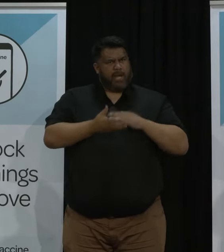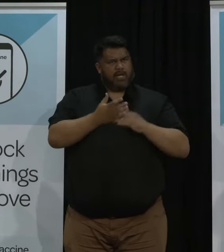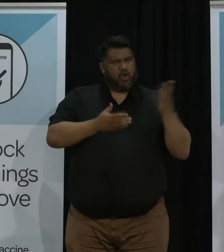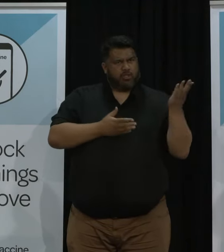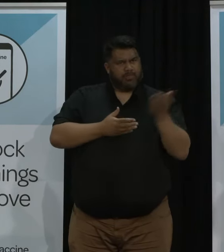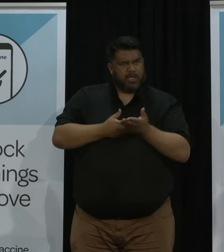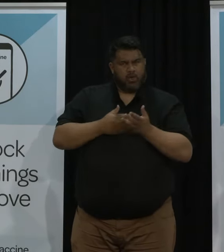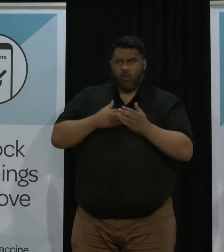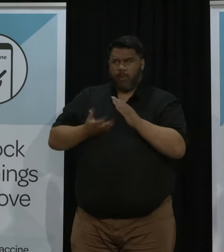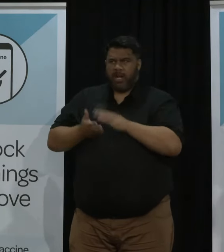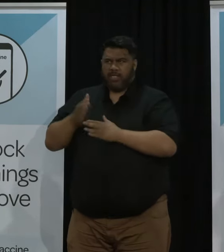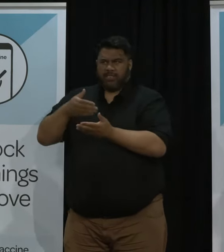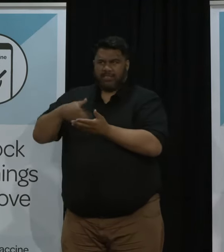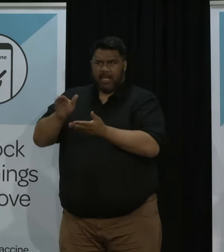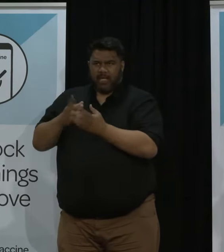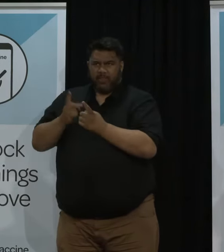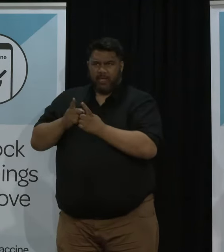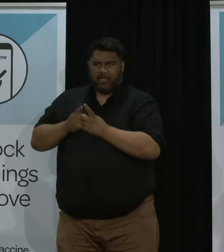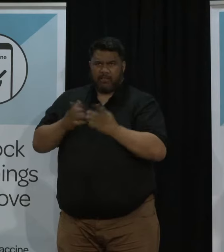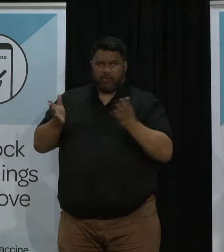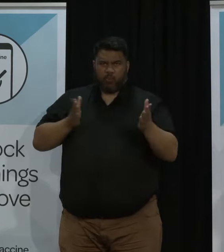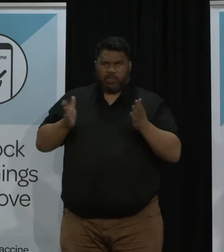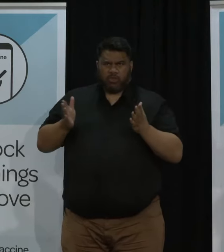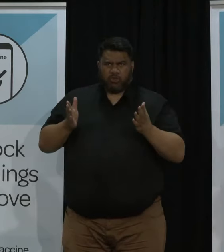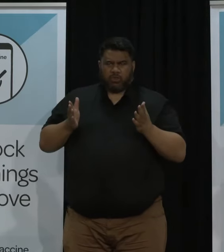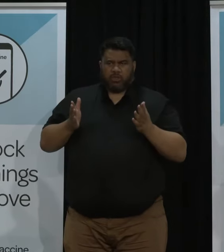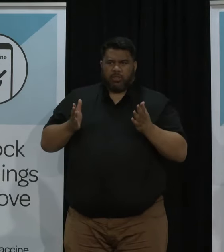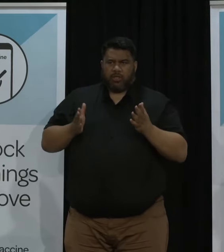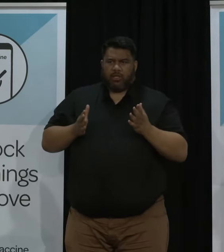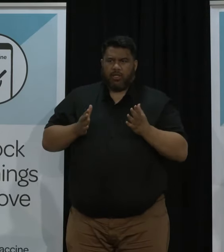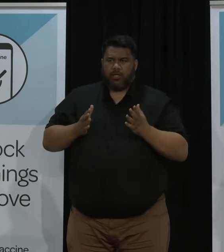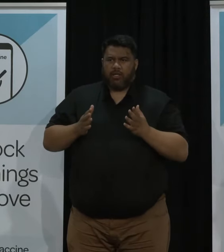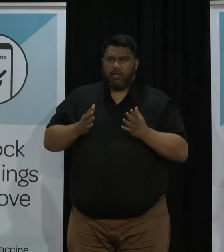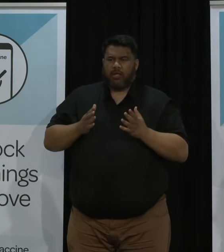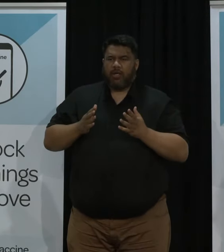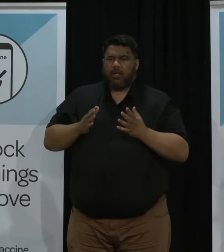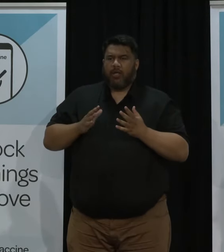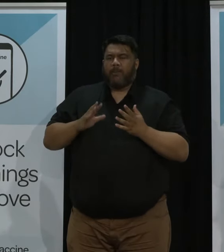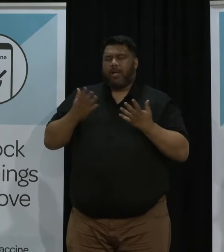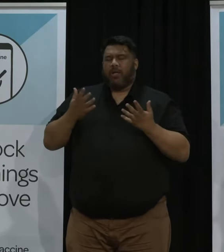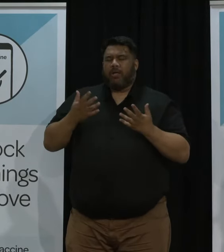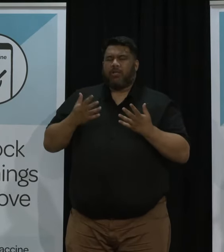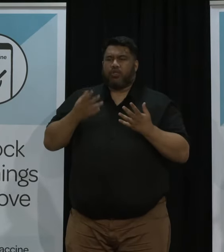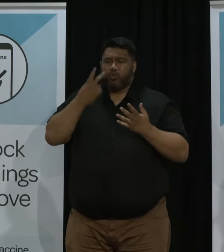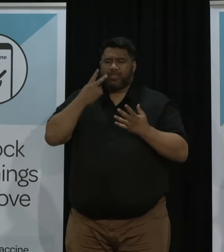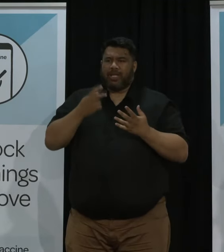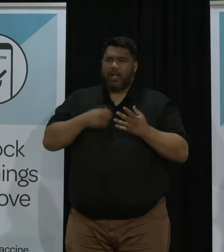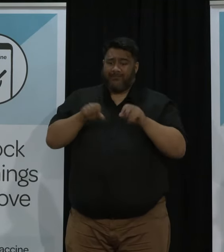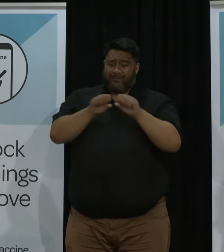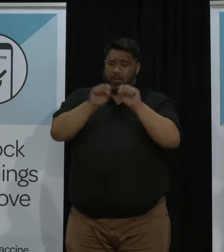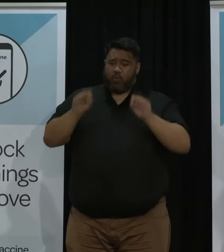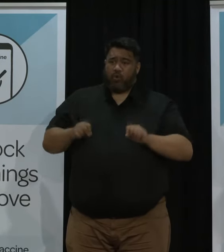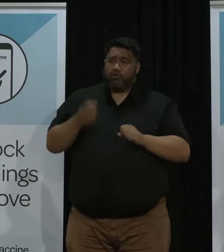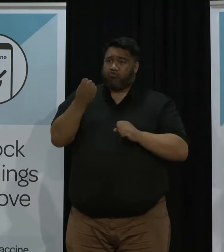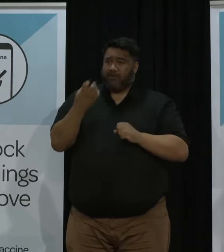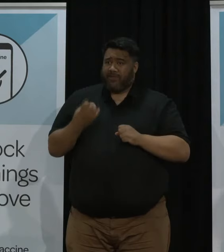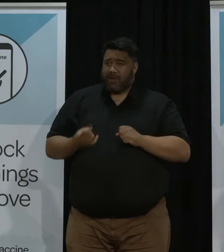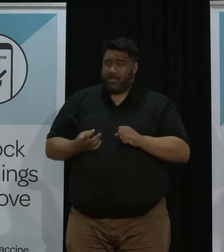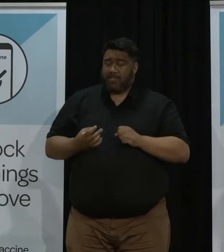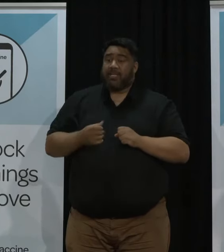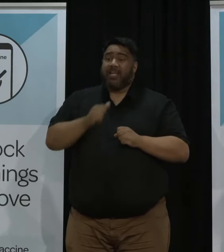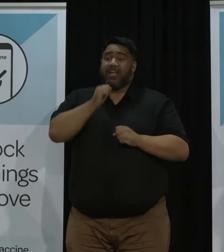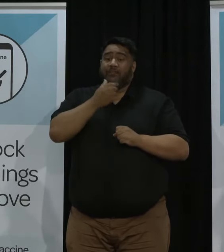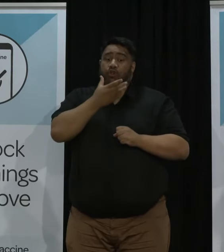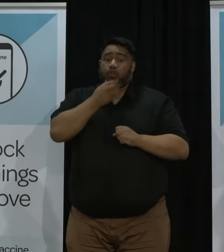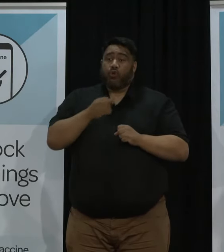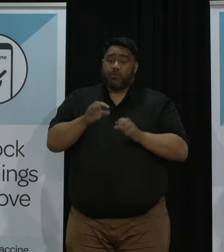not they were treated as retail but you can tell from of course the framework that when people are using vaccine certificates